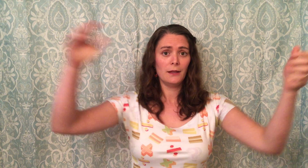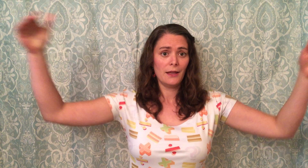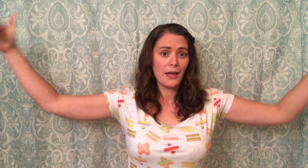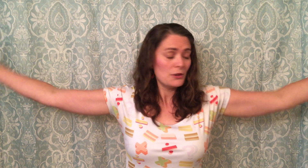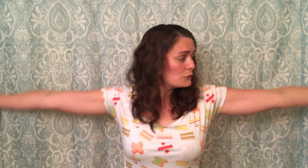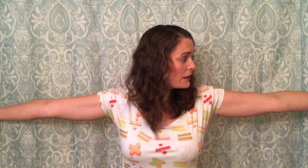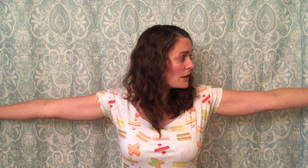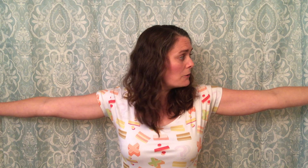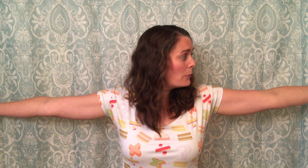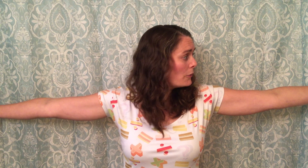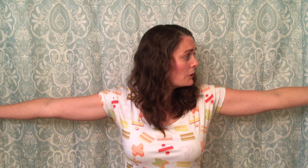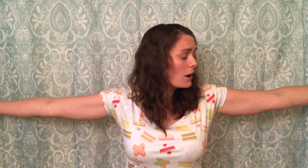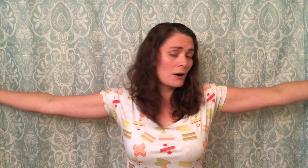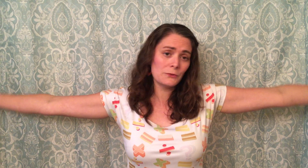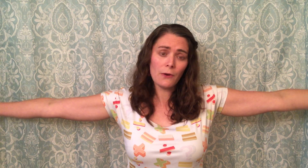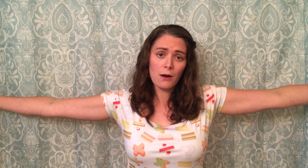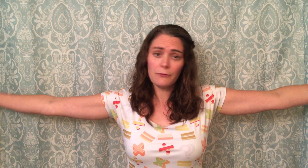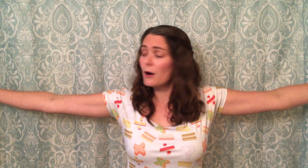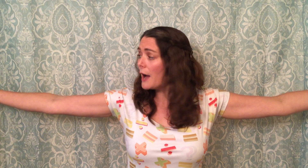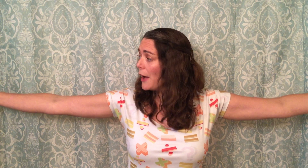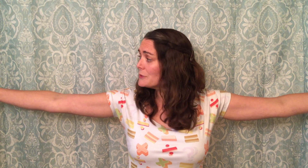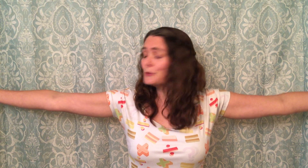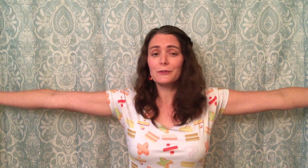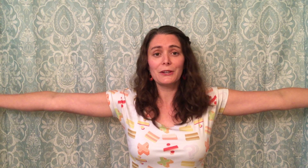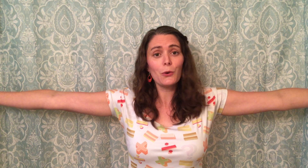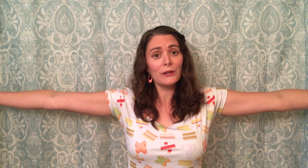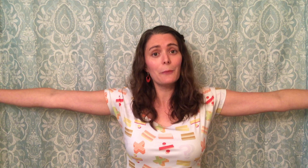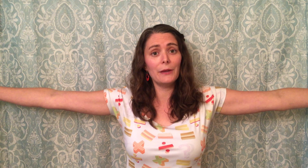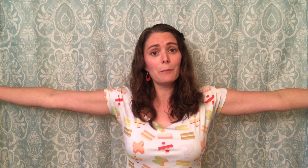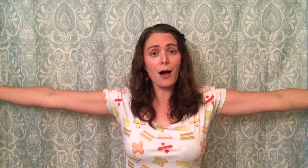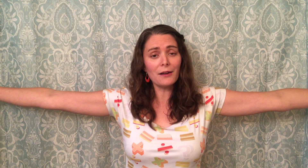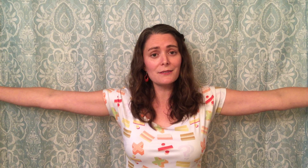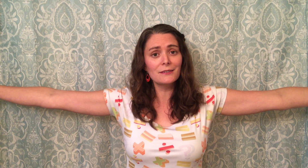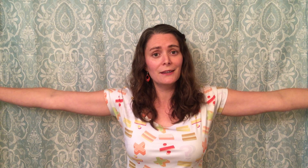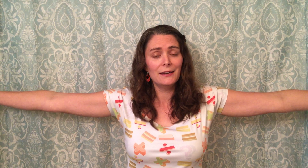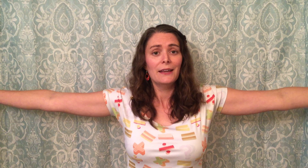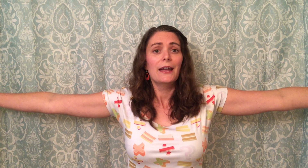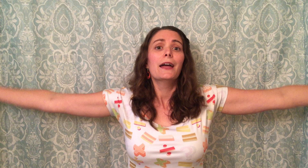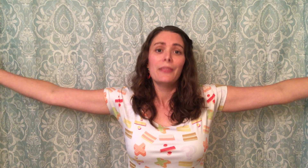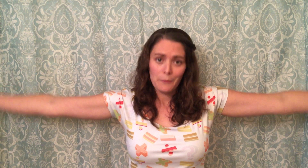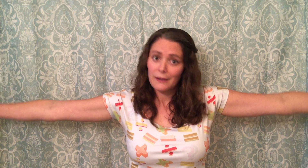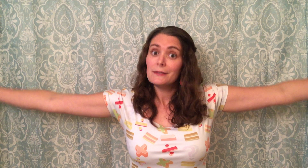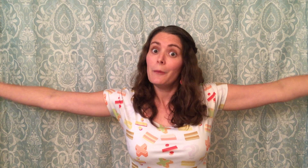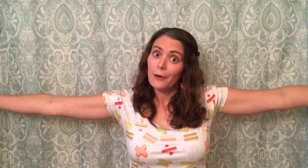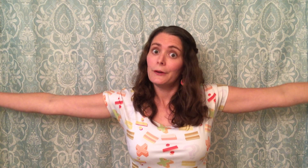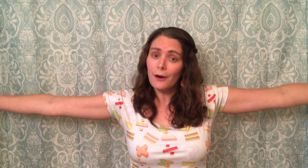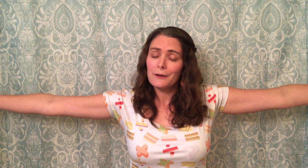And then you stretch out both of your arms far, far out. So it looks like you're holding a big box and that makes about a yard.